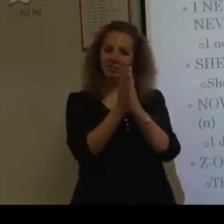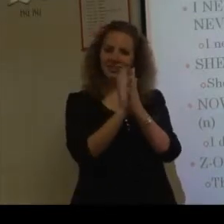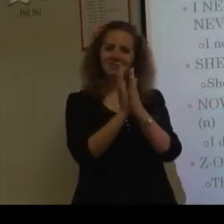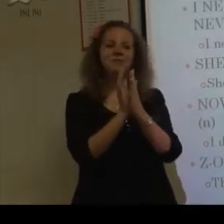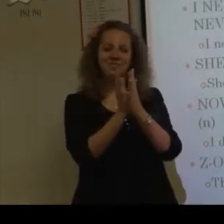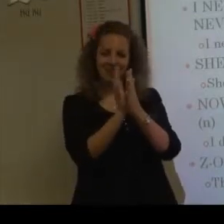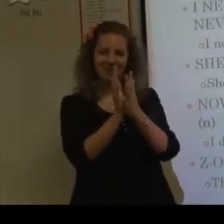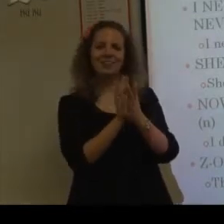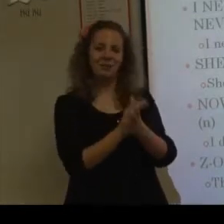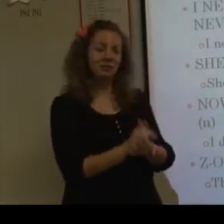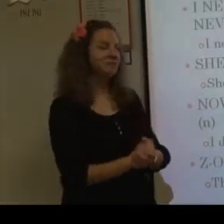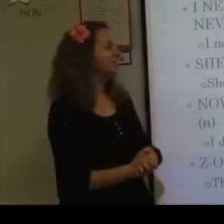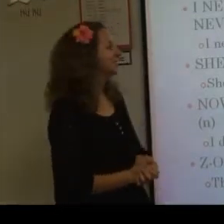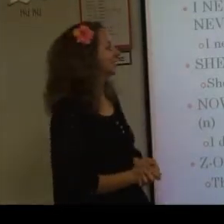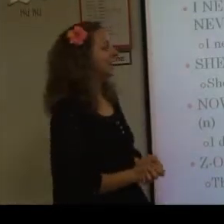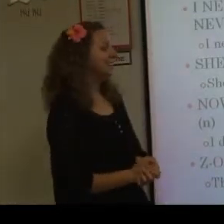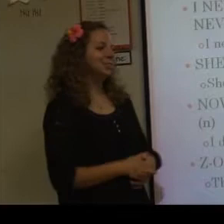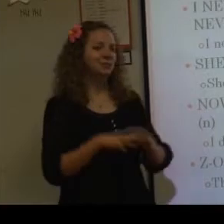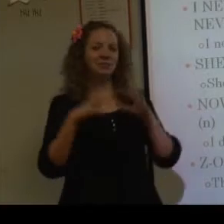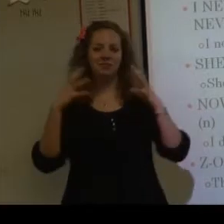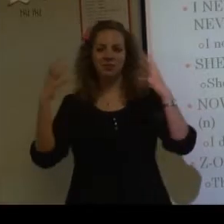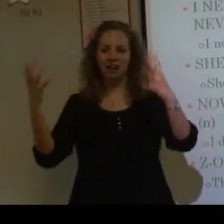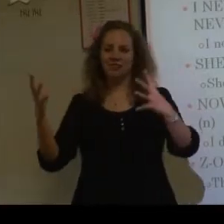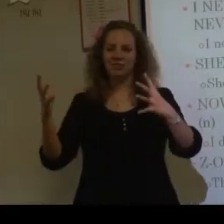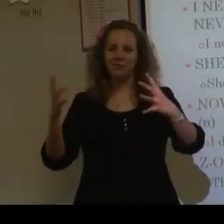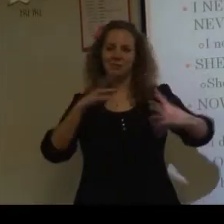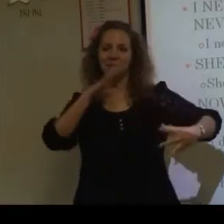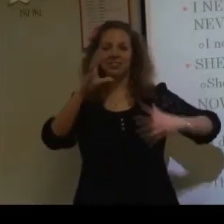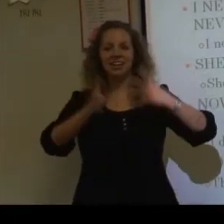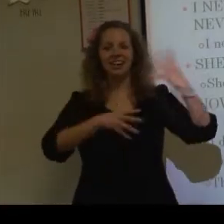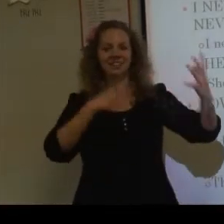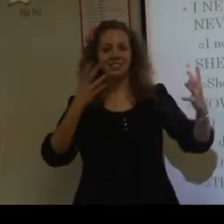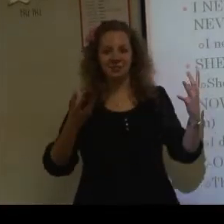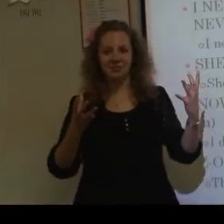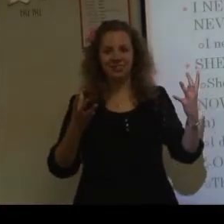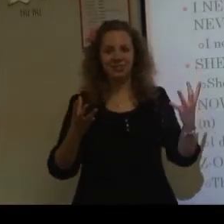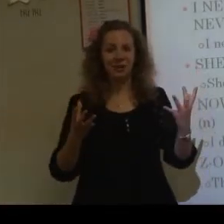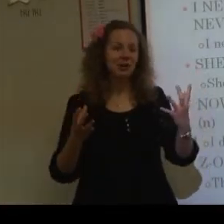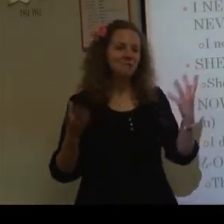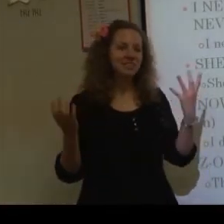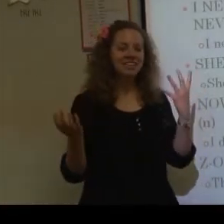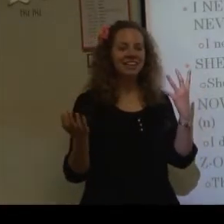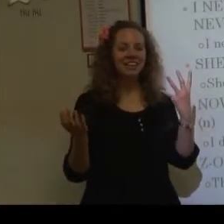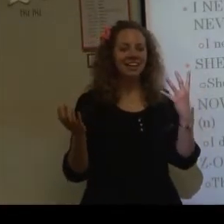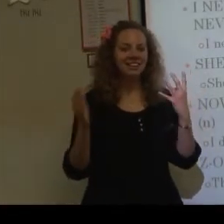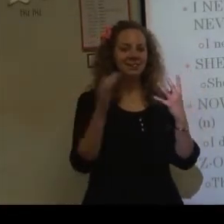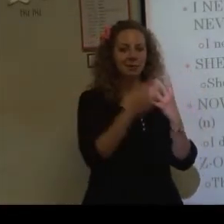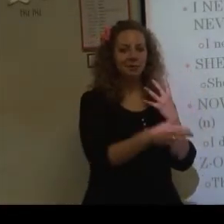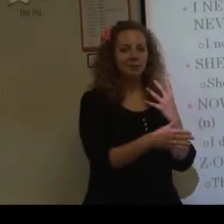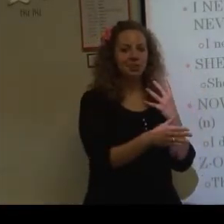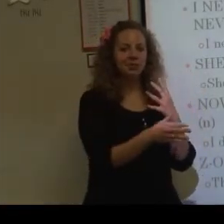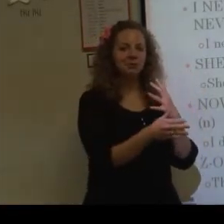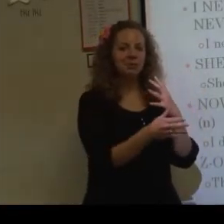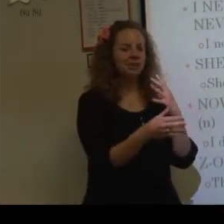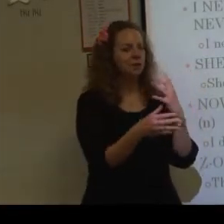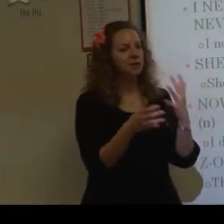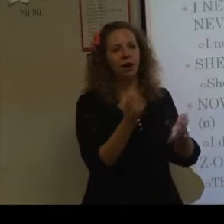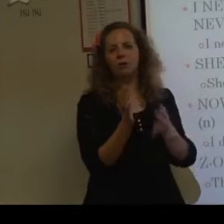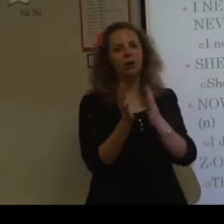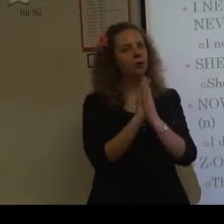like it to. Yeah. Cool. Yeah. It's good whenever you have other people. they have it different ways too. But then again. Like. There's some people that you'll meet. And they'll be like. Oh no.